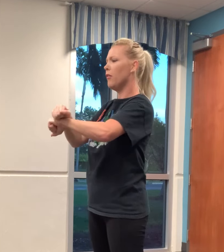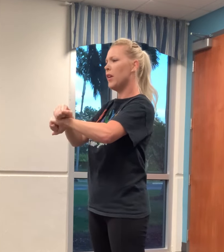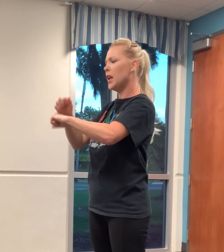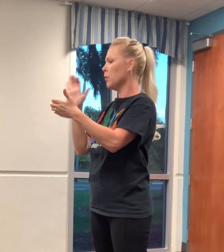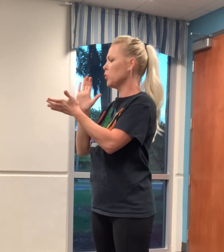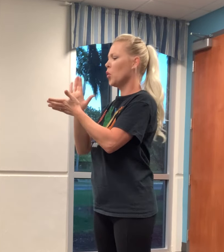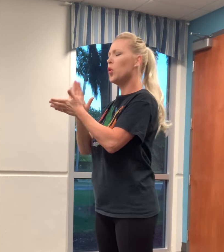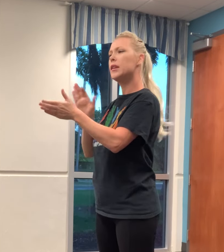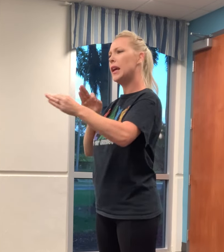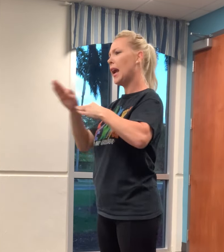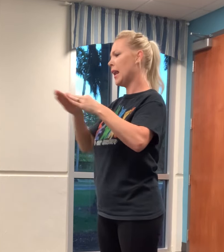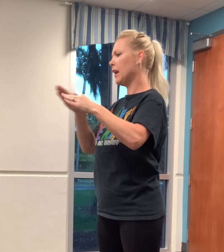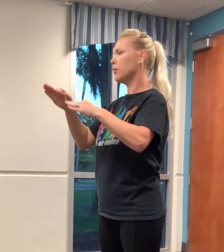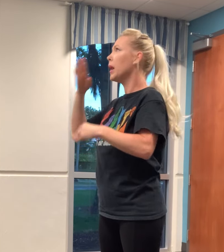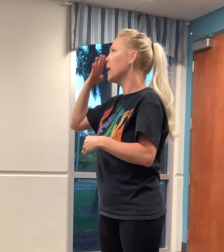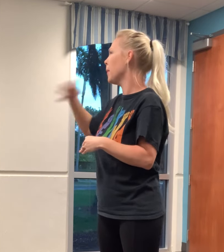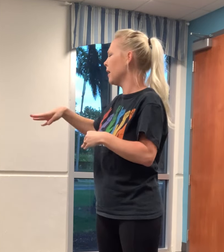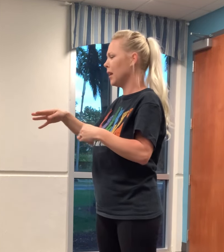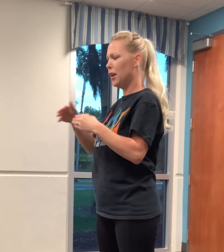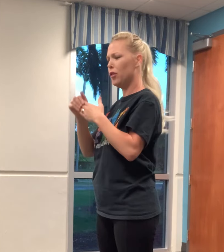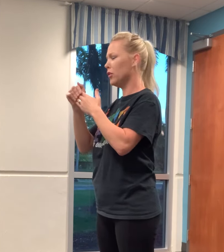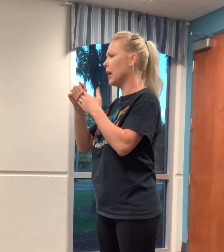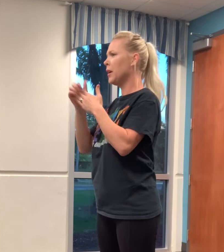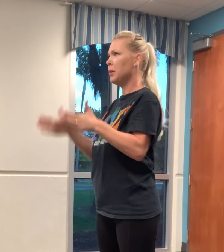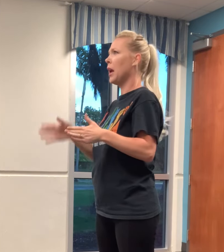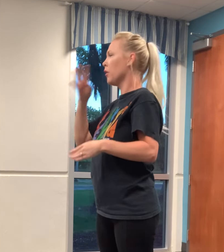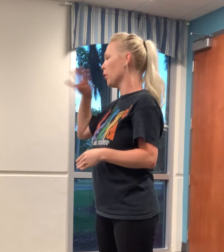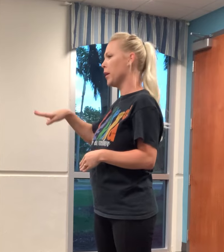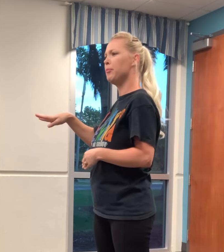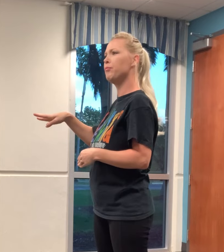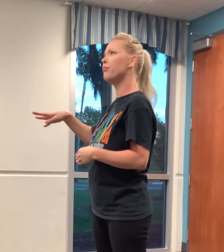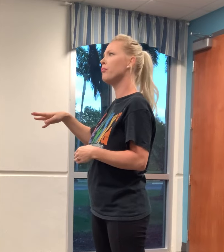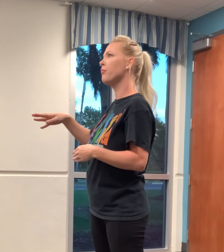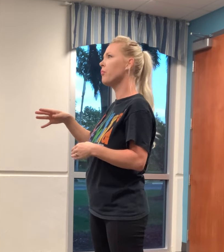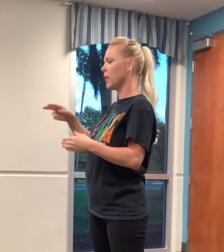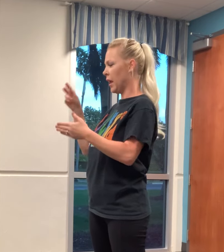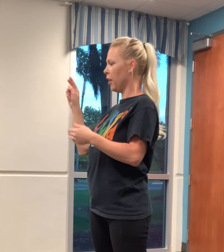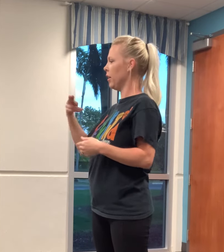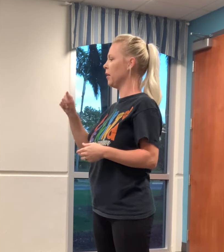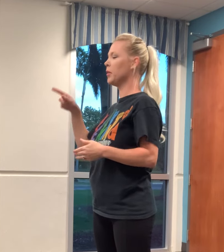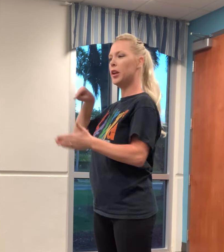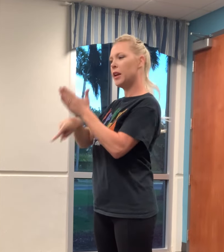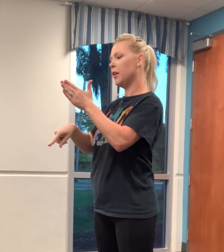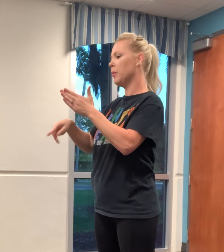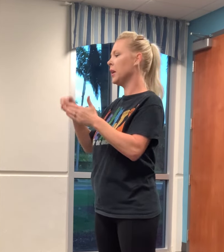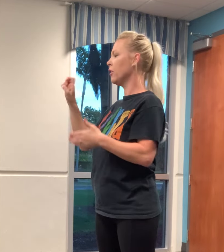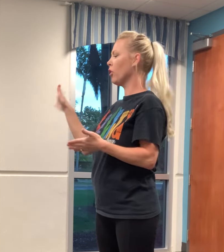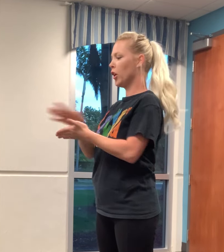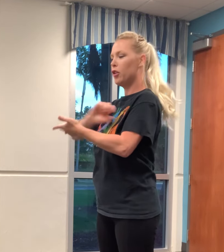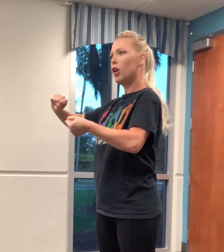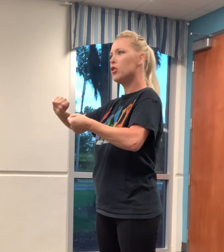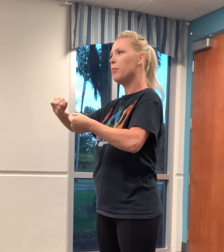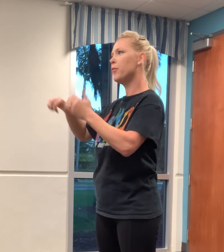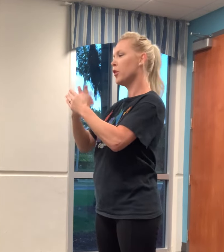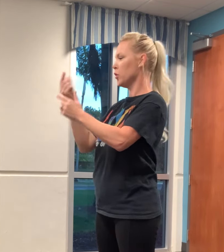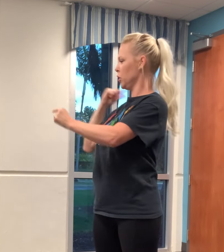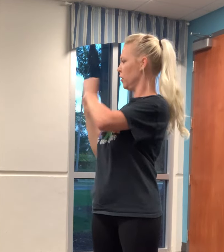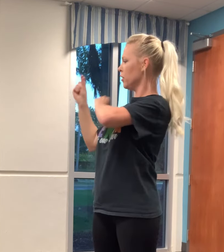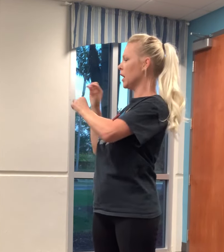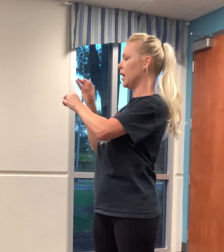defeat him. Schools can't explain him. And leaders, they can't ignore him. Herrick couldn't kill him. Nero couldn't crush him. The new age cannot